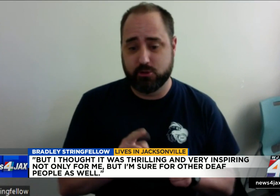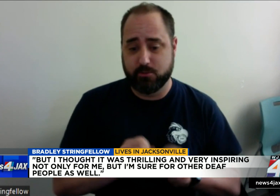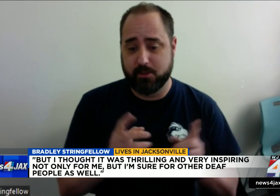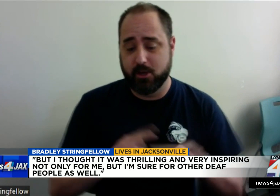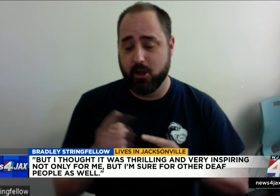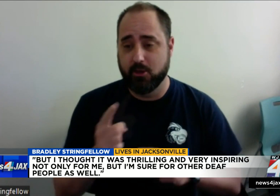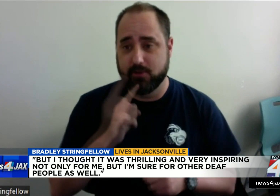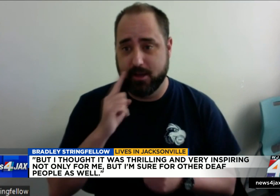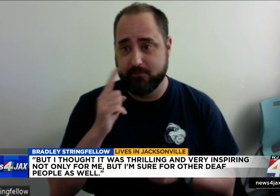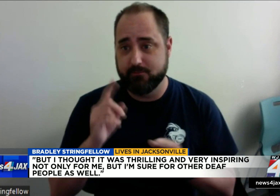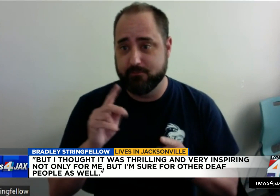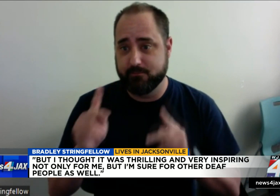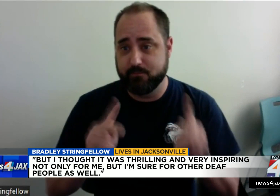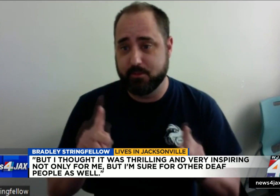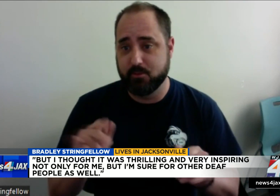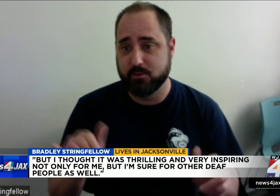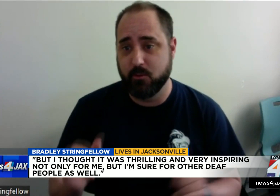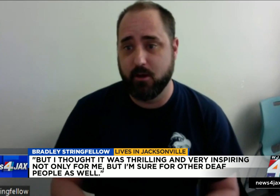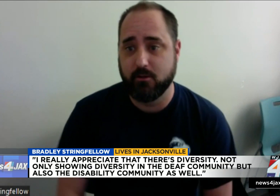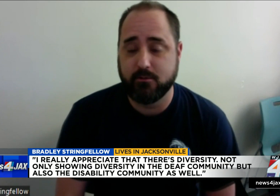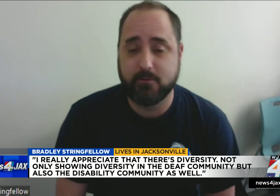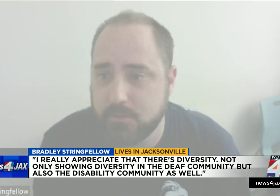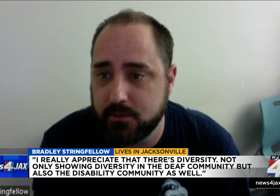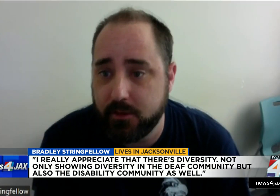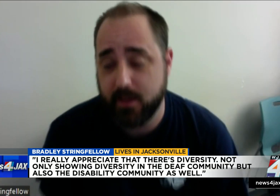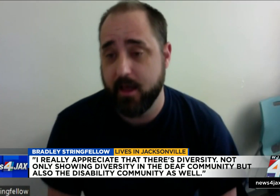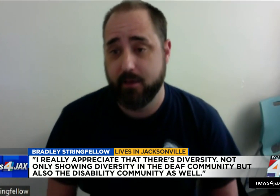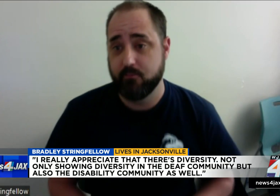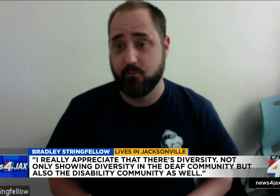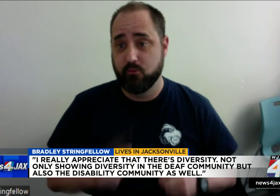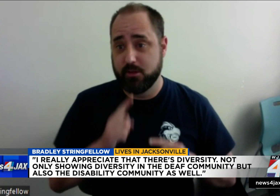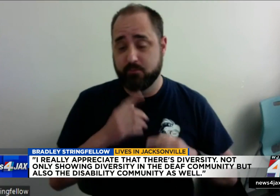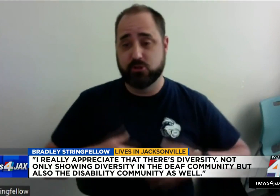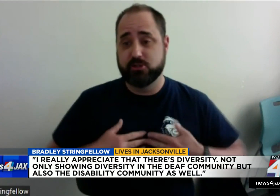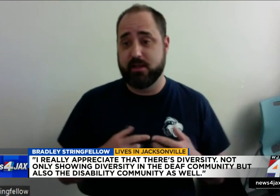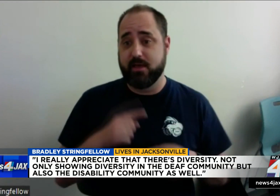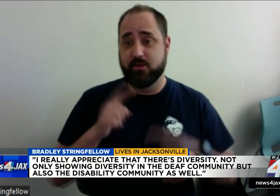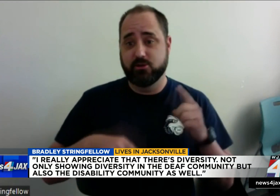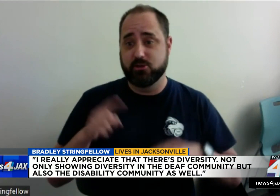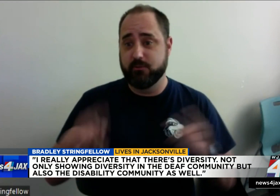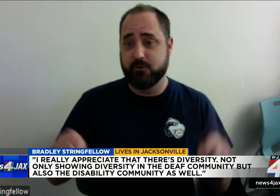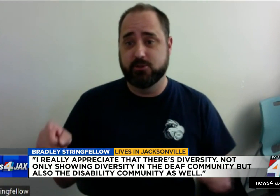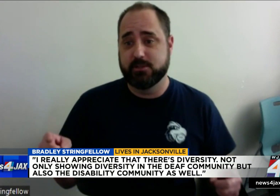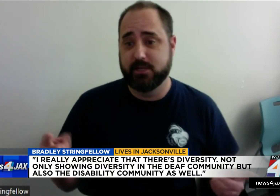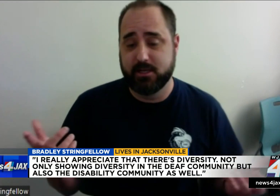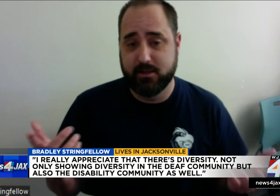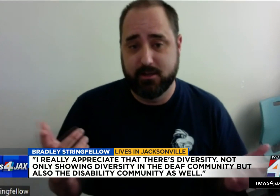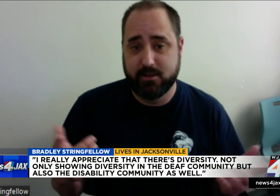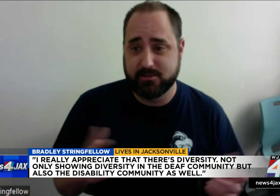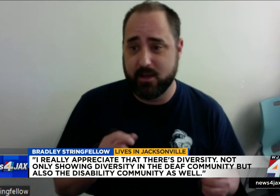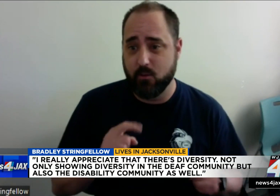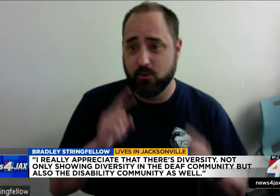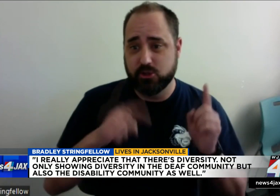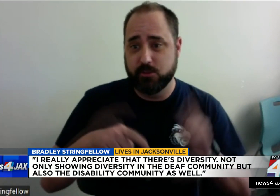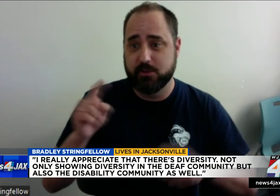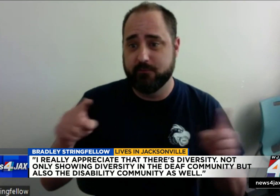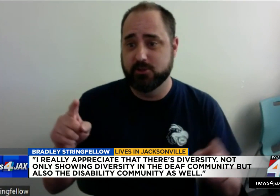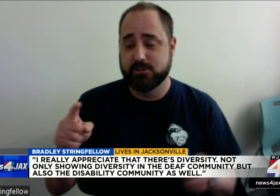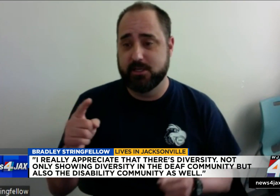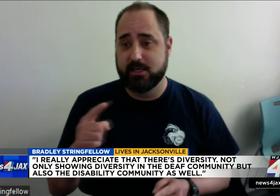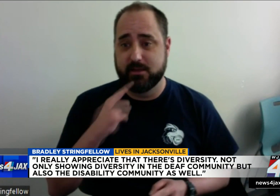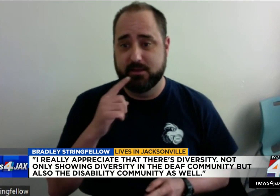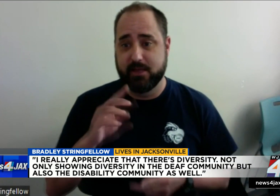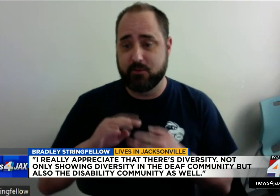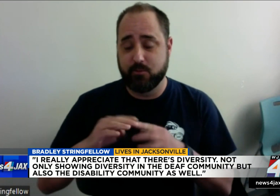sure it should be to other deaf people as well. I really appreciate that there's a diversity, not only should be